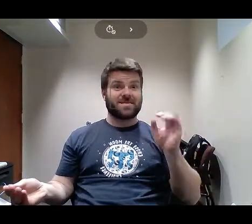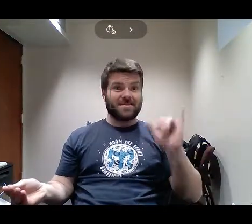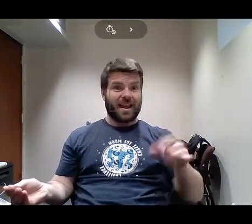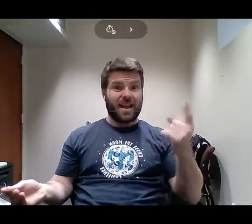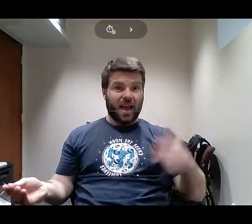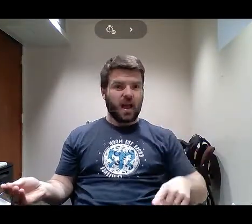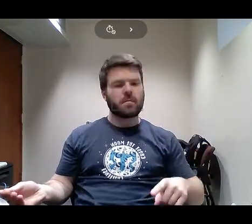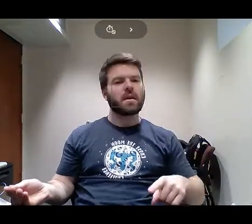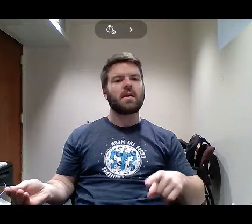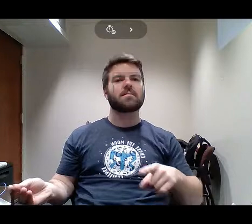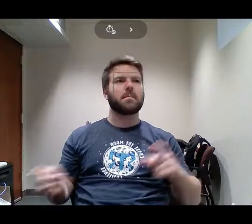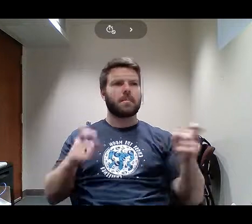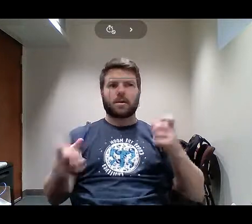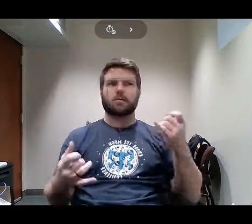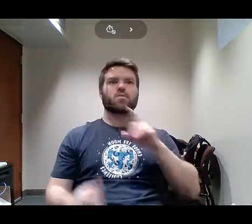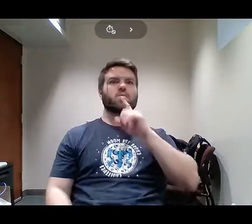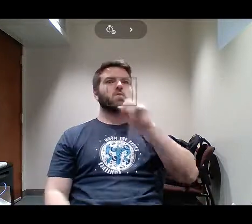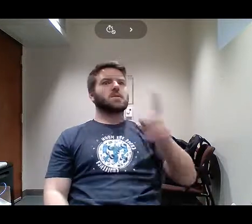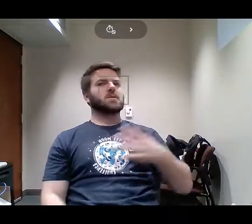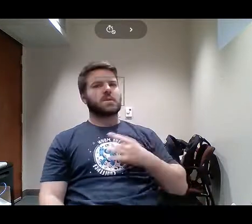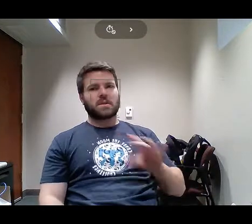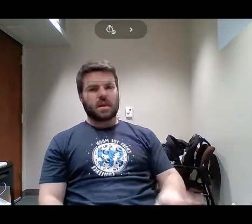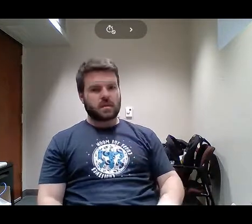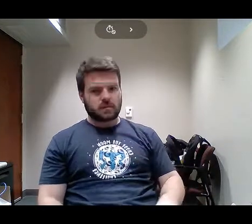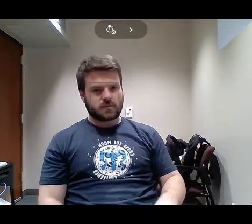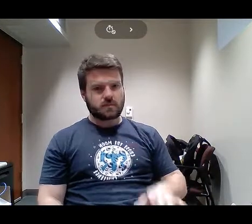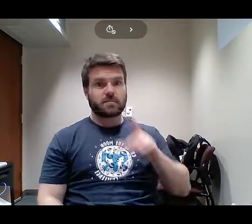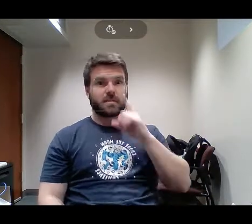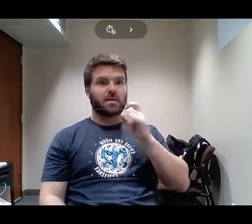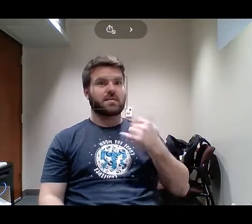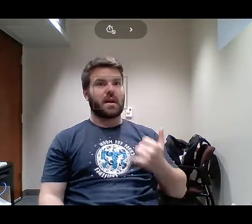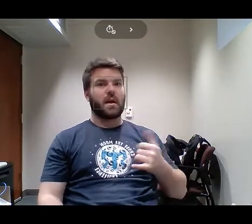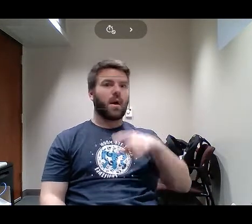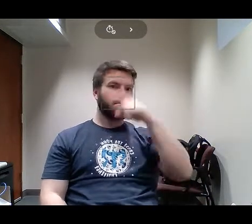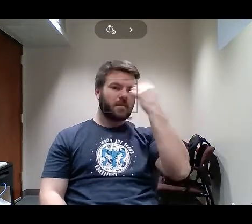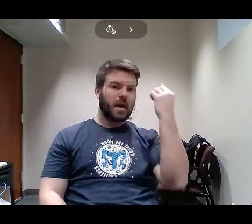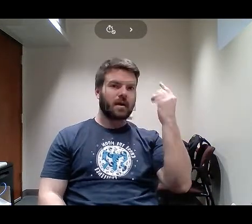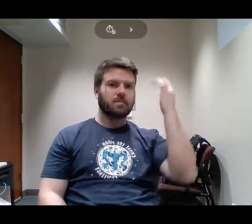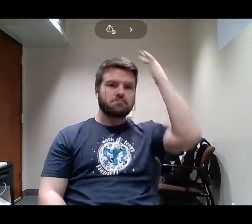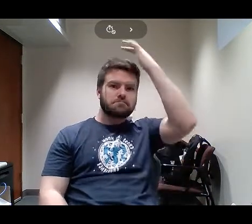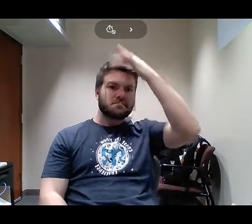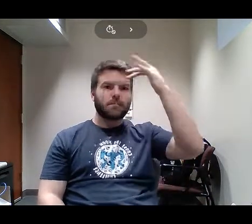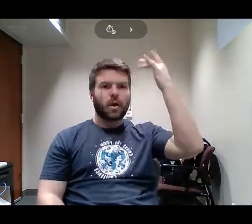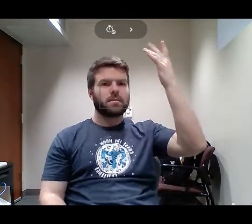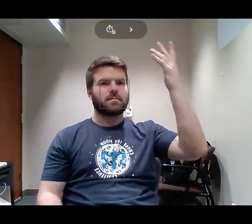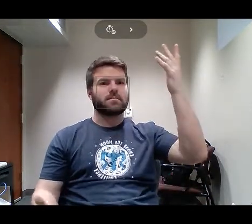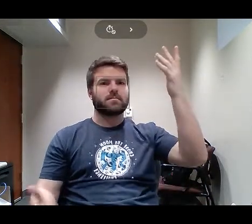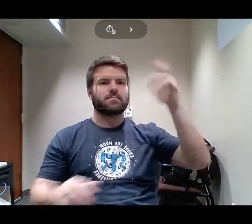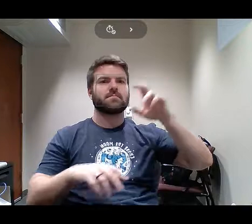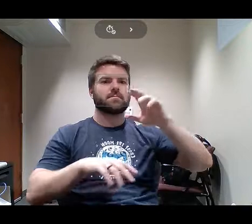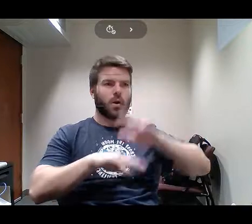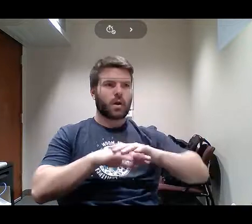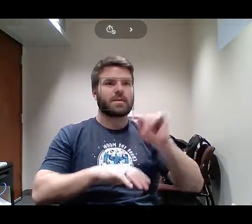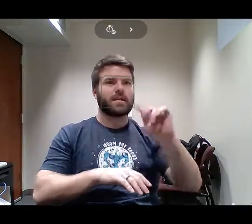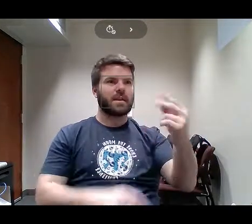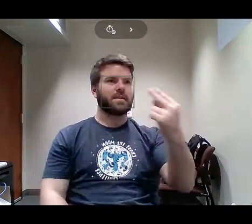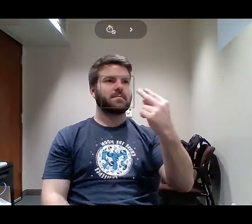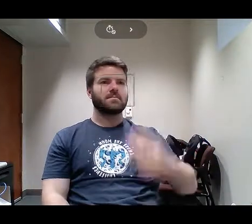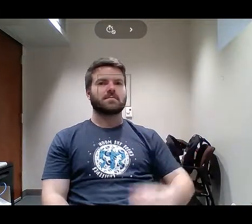Not a pretty picture. But even worse than being bald, I really hated, hated, hated being sent to report